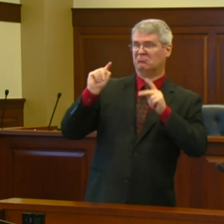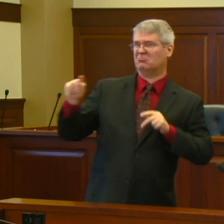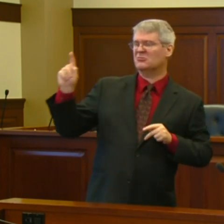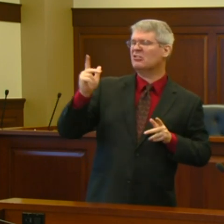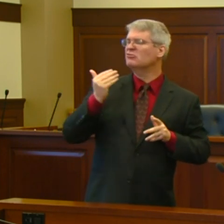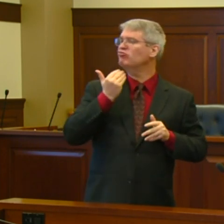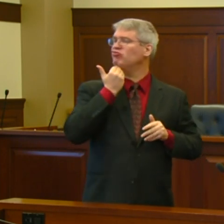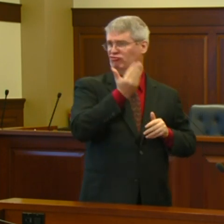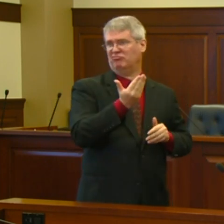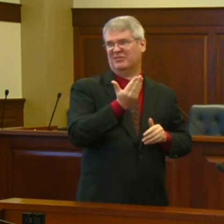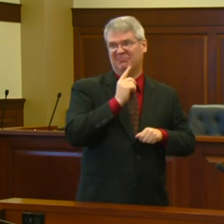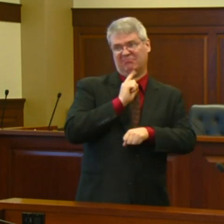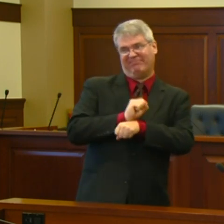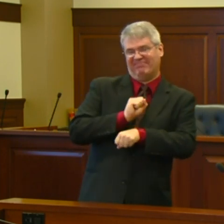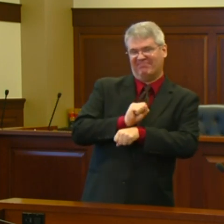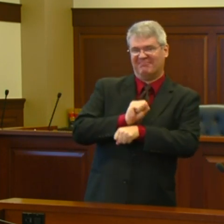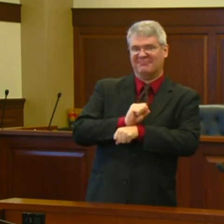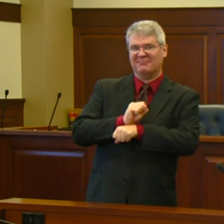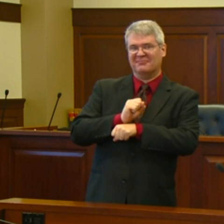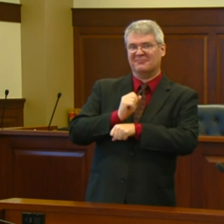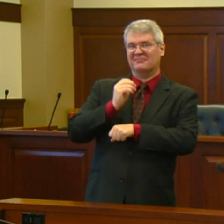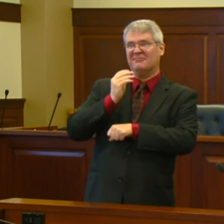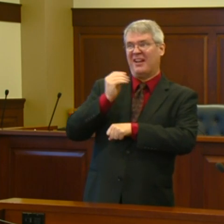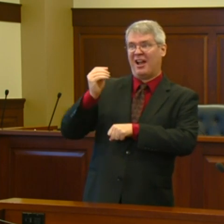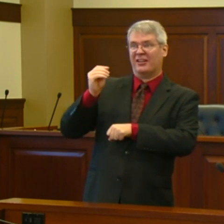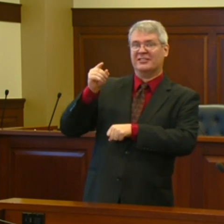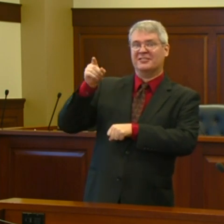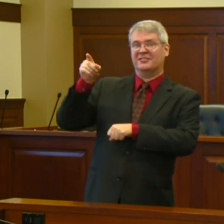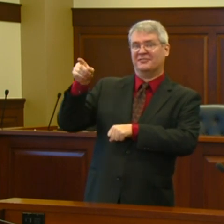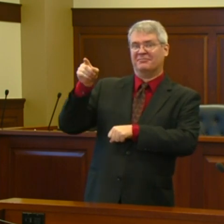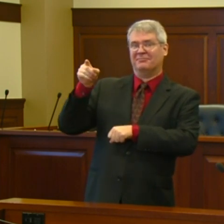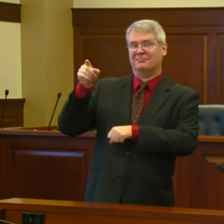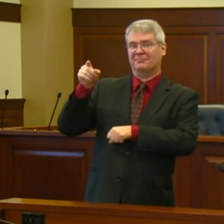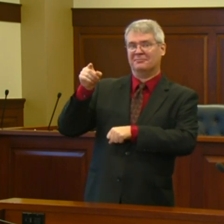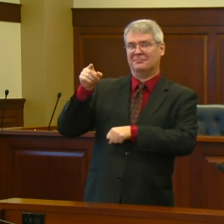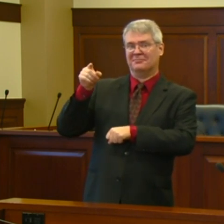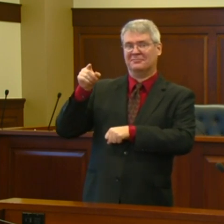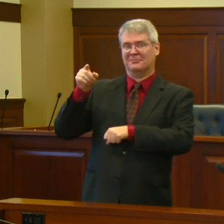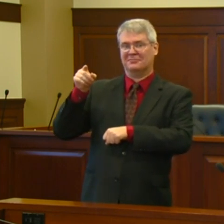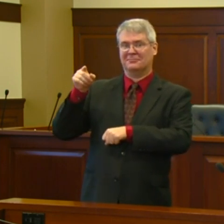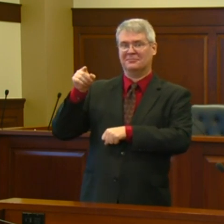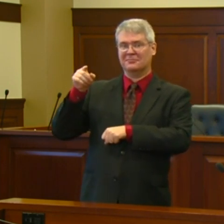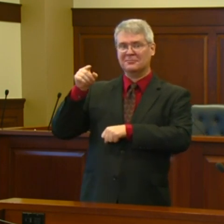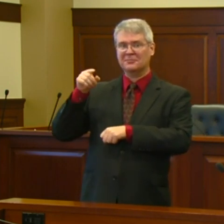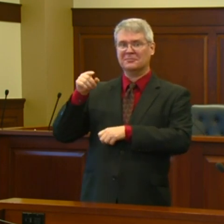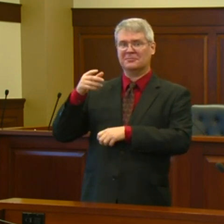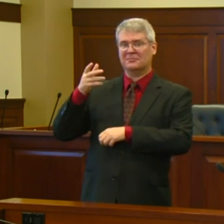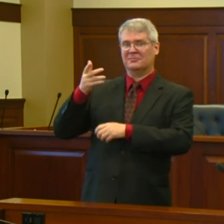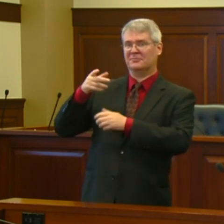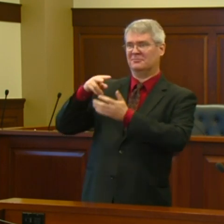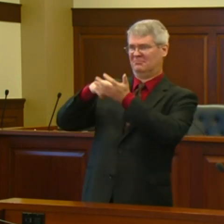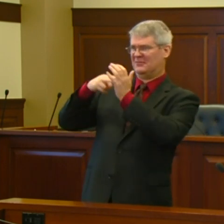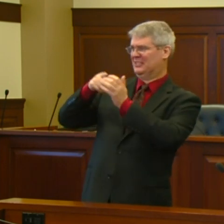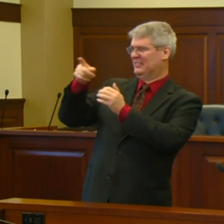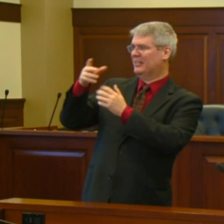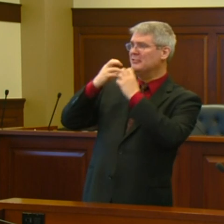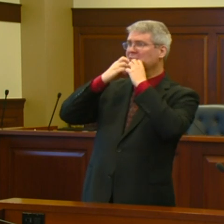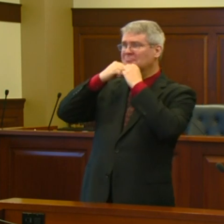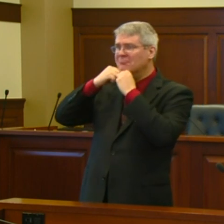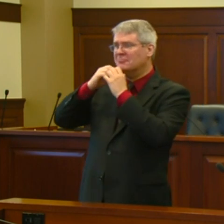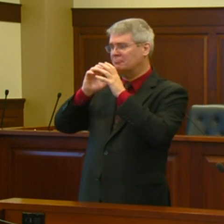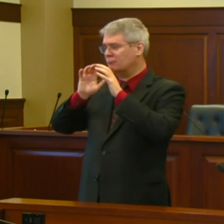contracting COVID-19 is low on your personal concerns, I urge you to practice safe measures